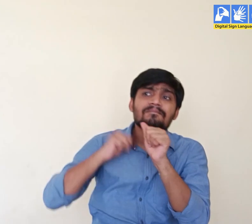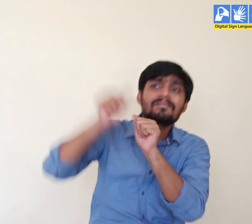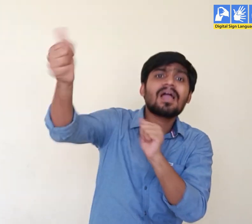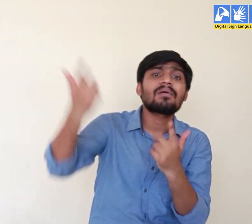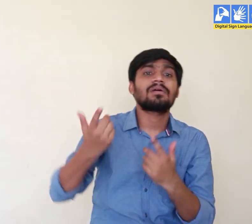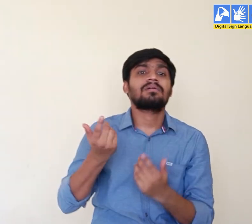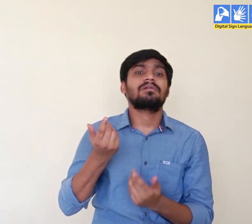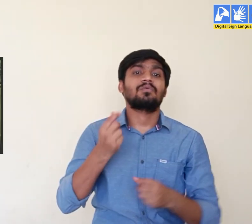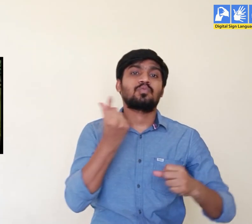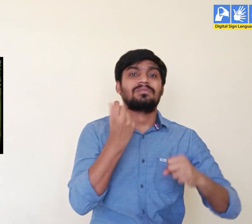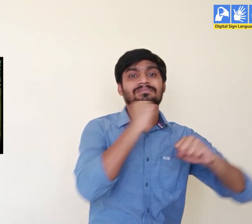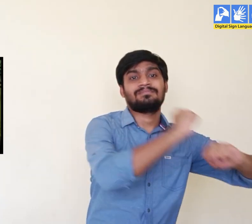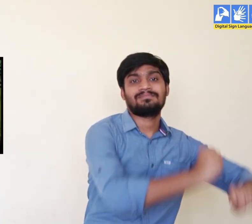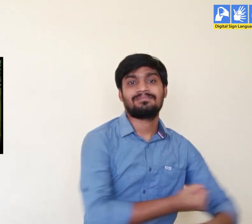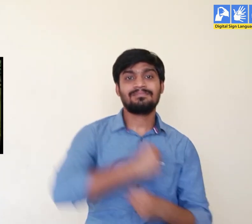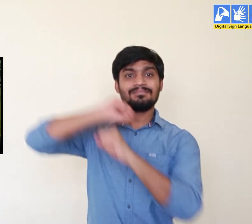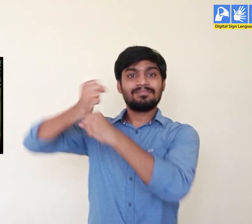boat to travel from one house to another.